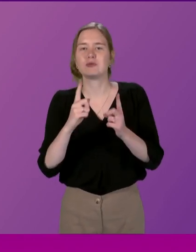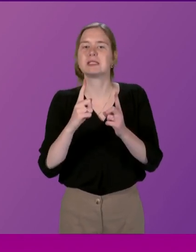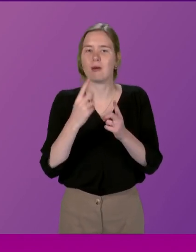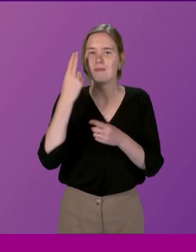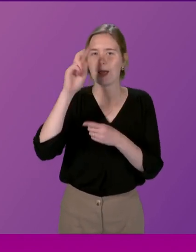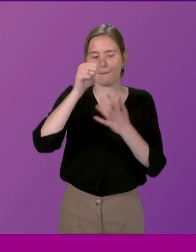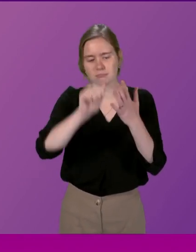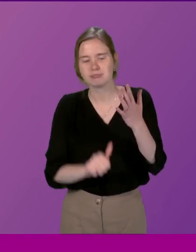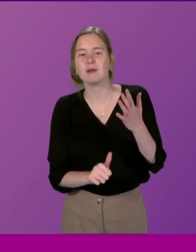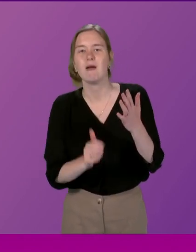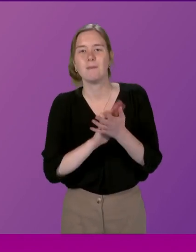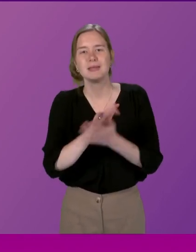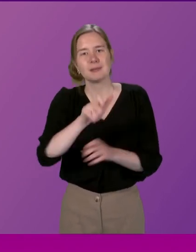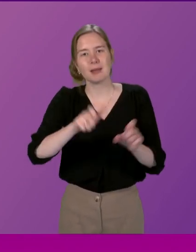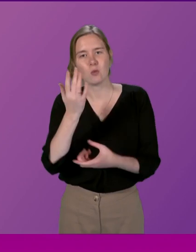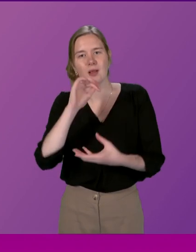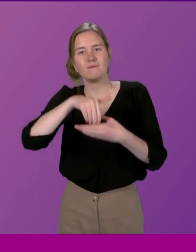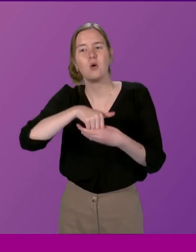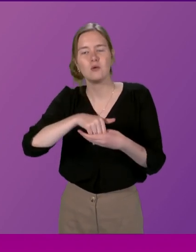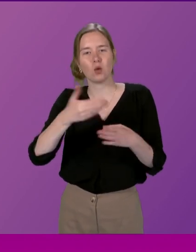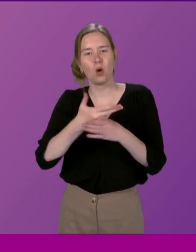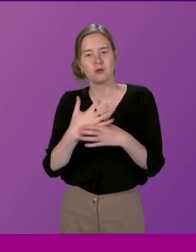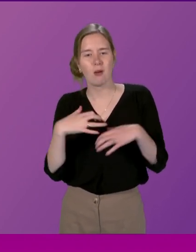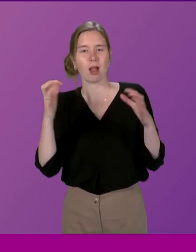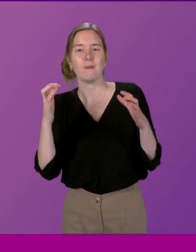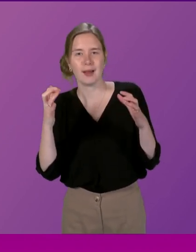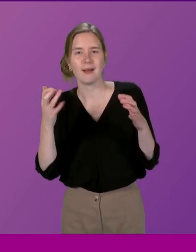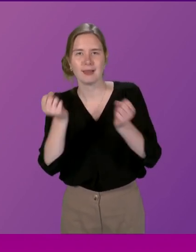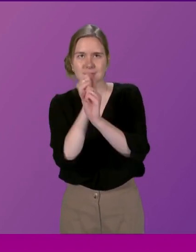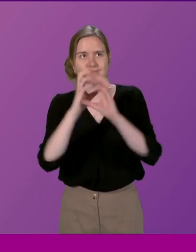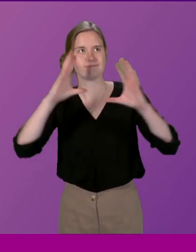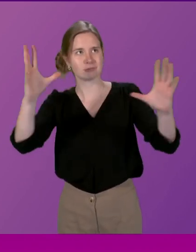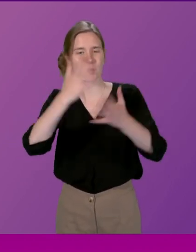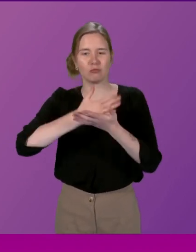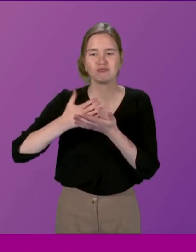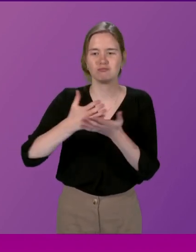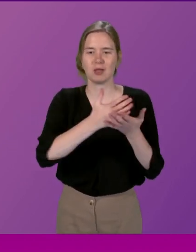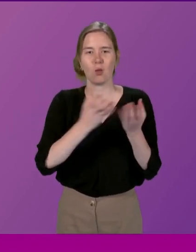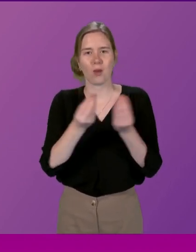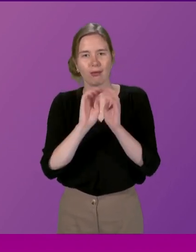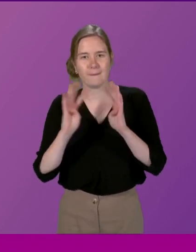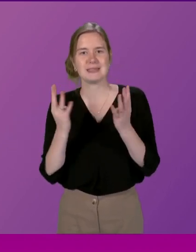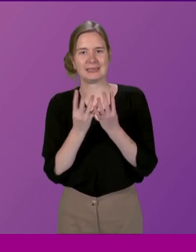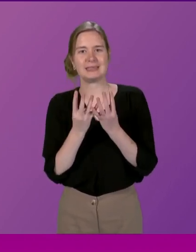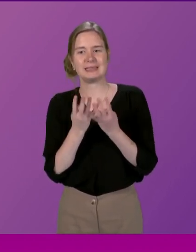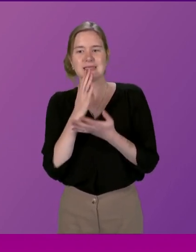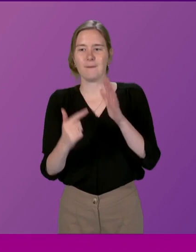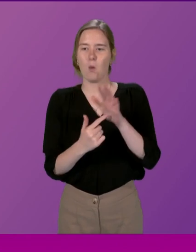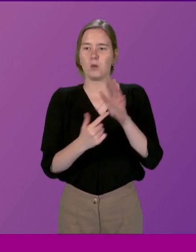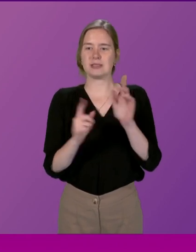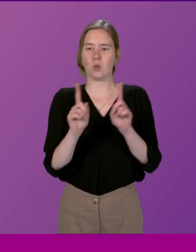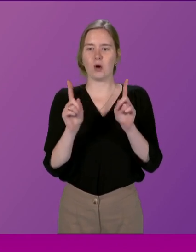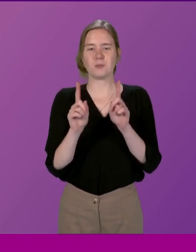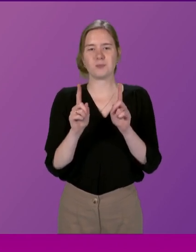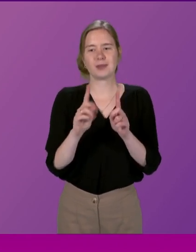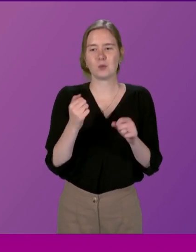the Committee, which will enable people to be involved in the work of Parliament. This vision that we all share with the Committee. It is important that we all